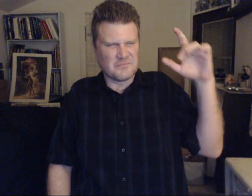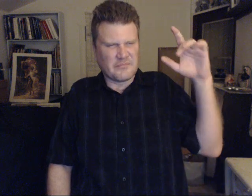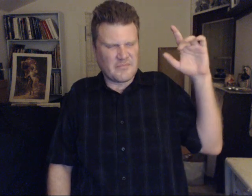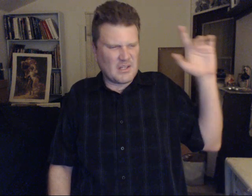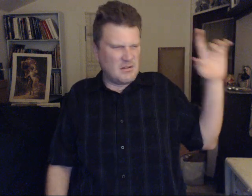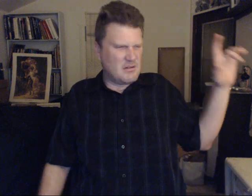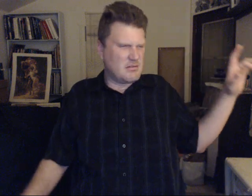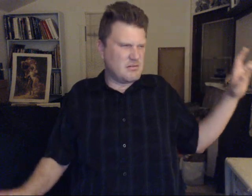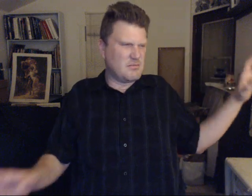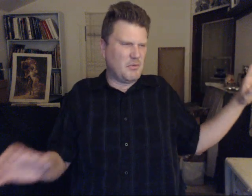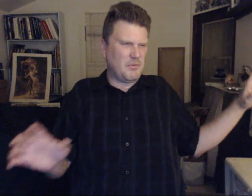One moment.